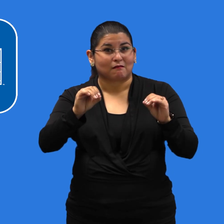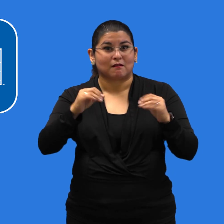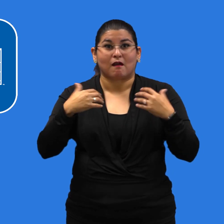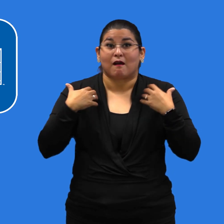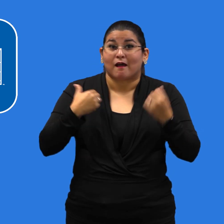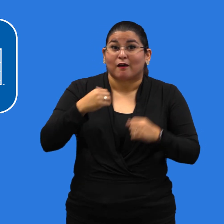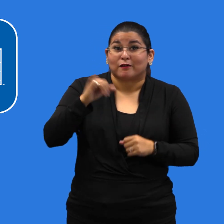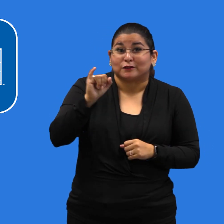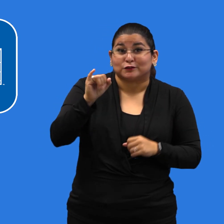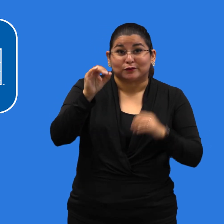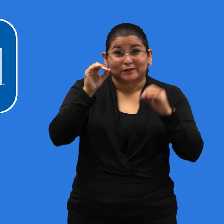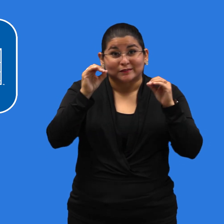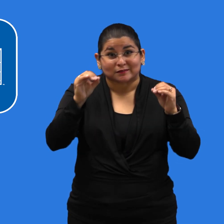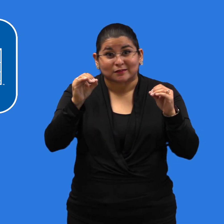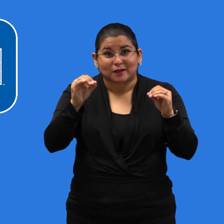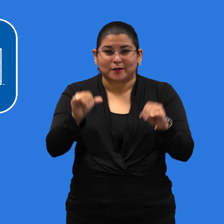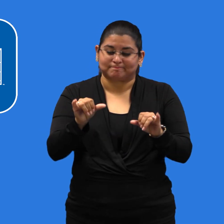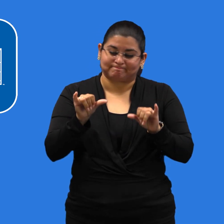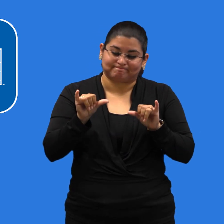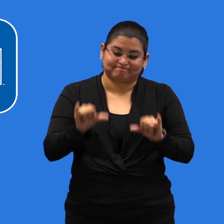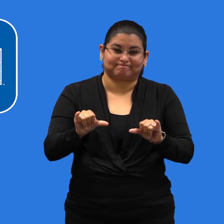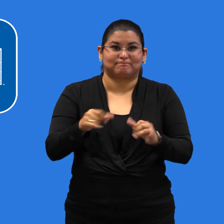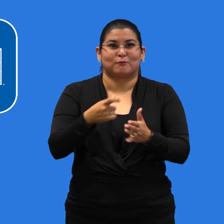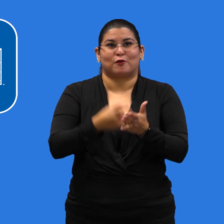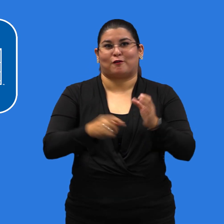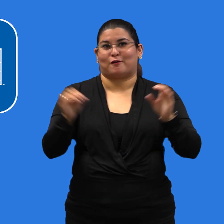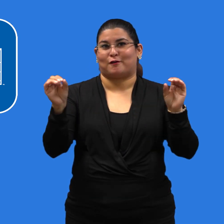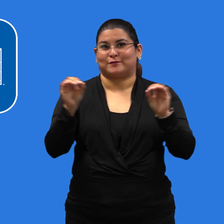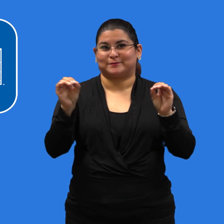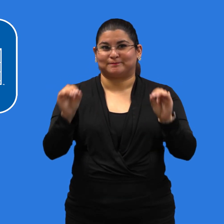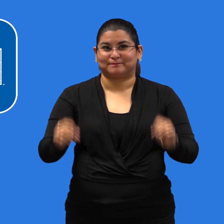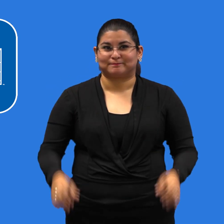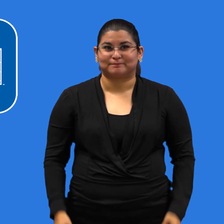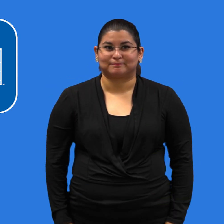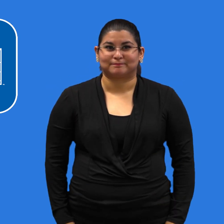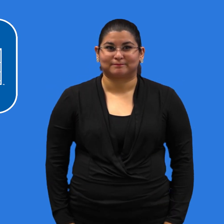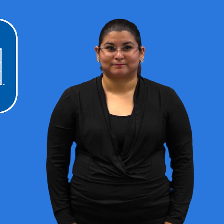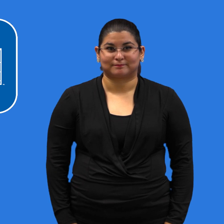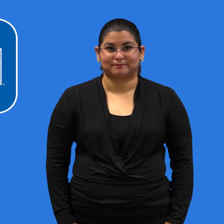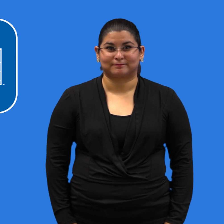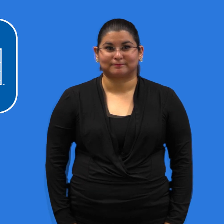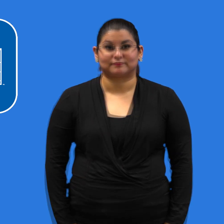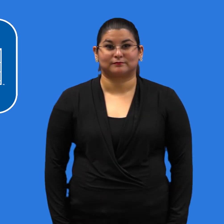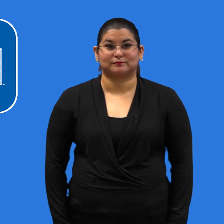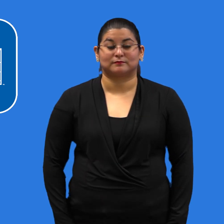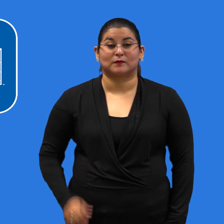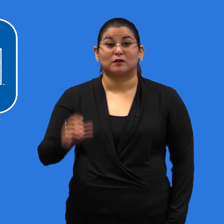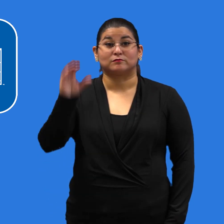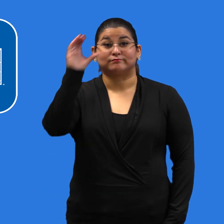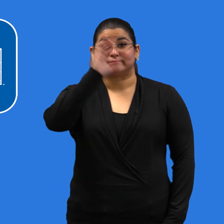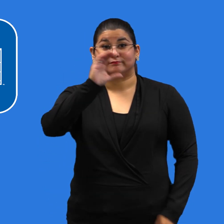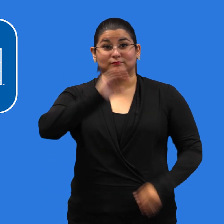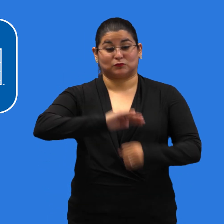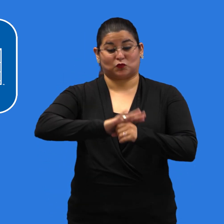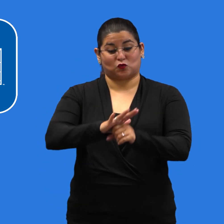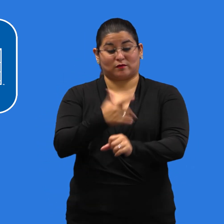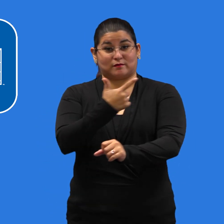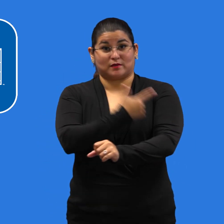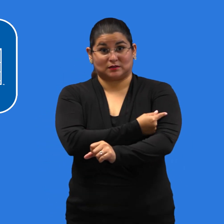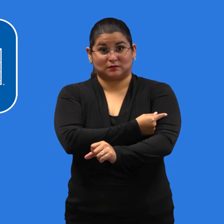regardless of immigration or health insurance status. Finding a COVID-19 vaccine